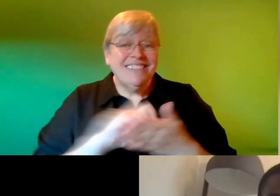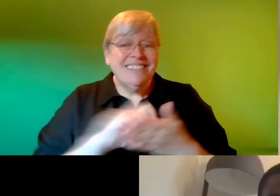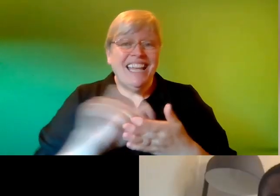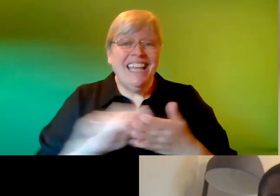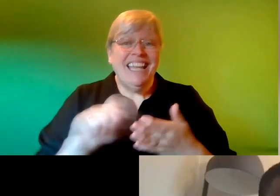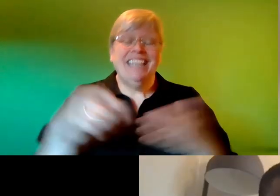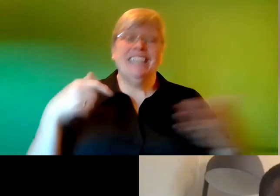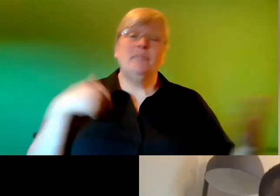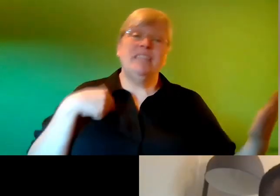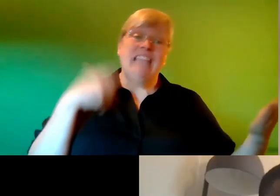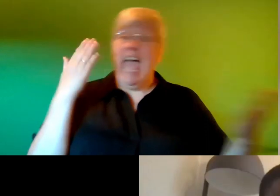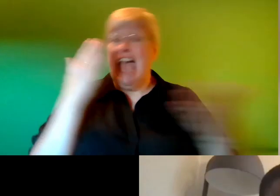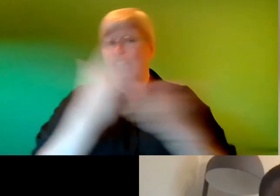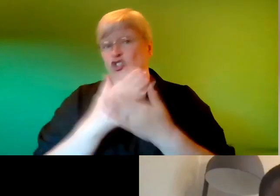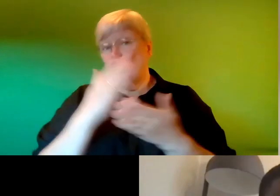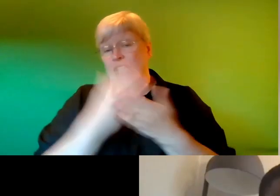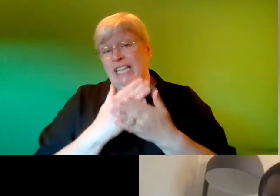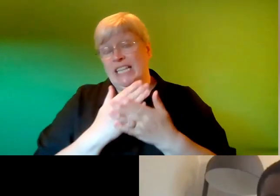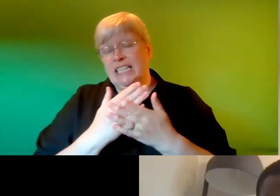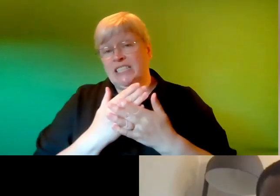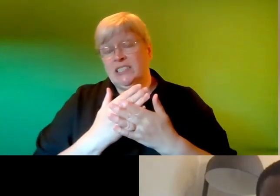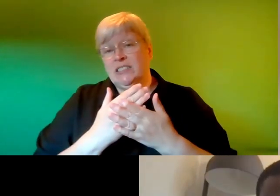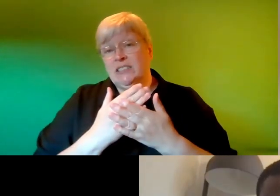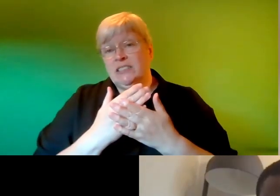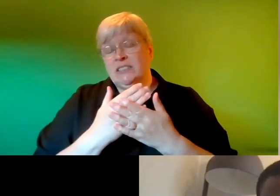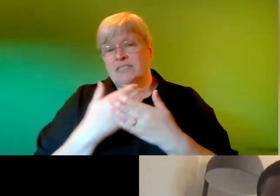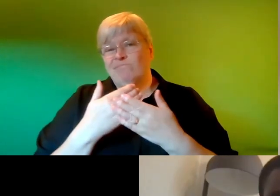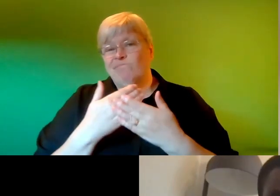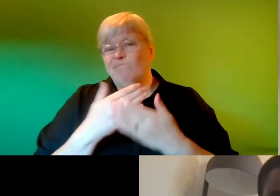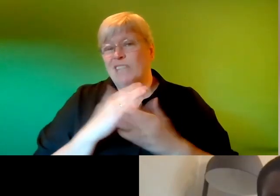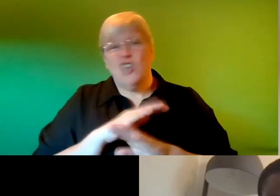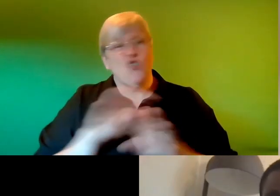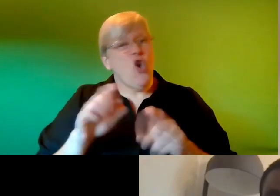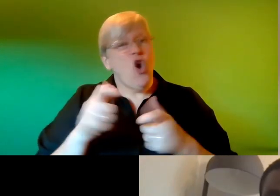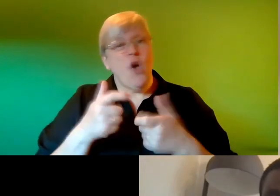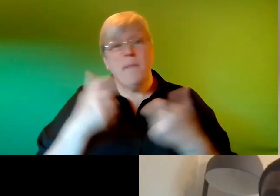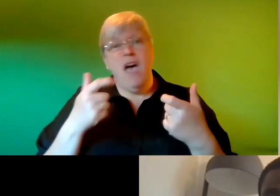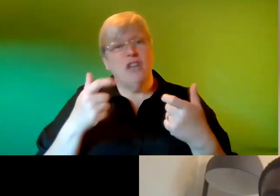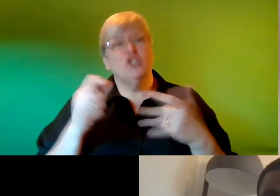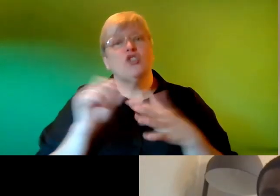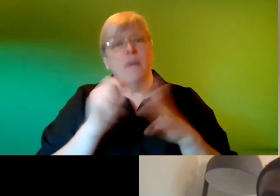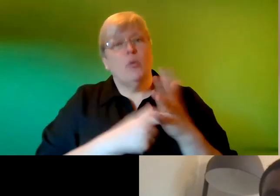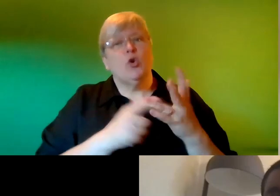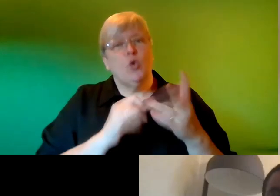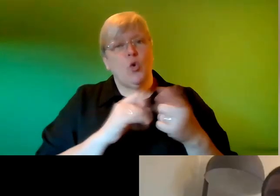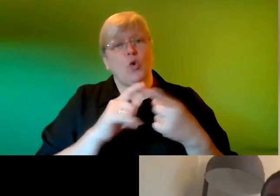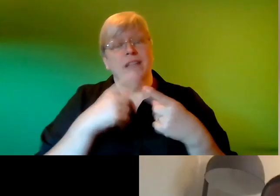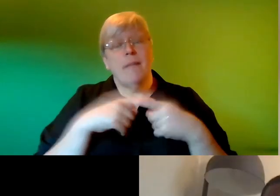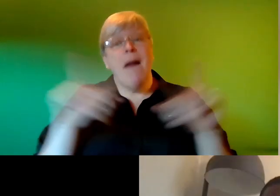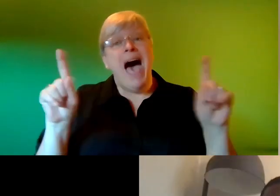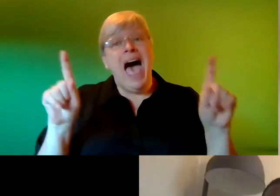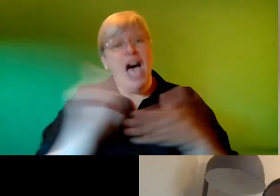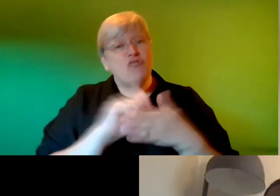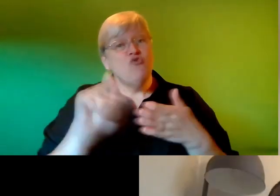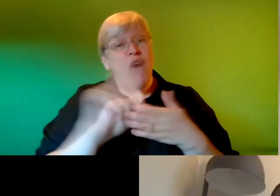well actually um so i haven't been writing that much prose but i do write music um